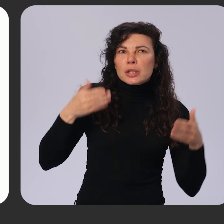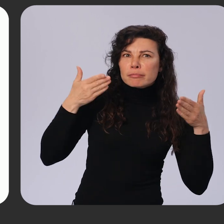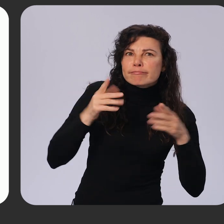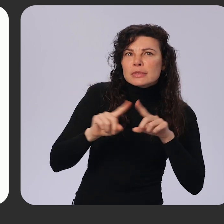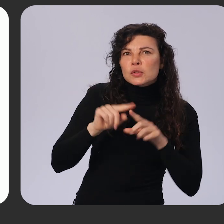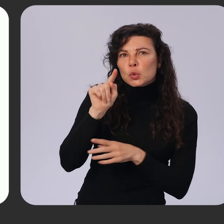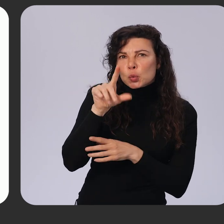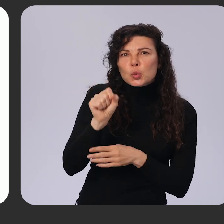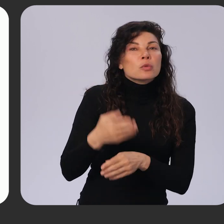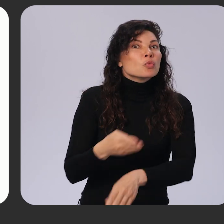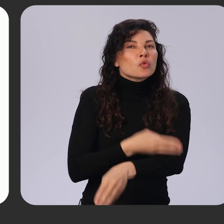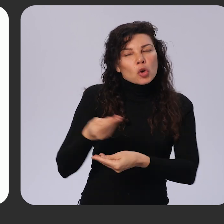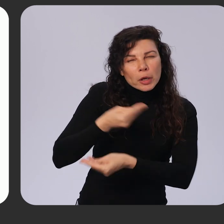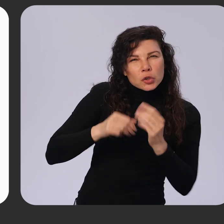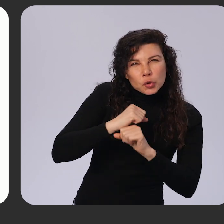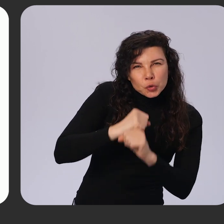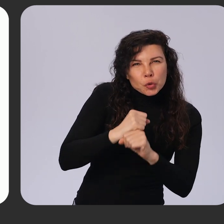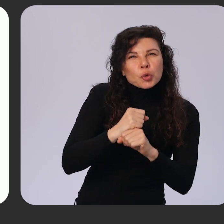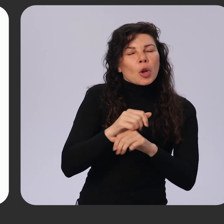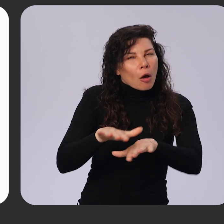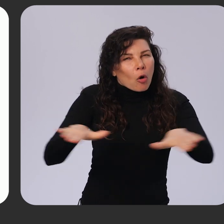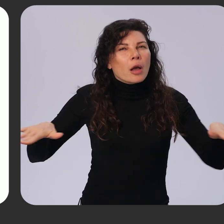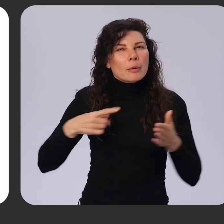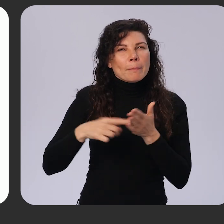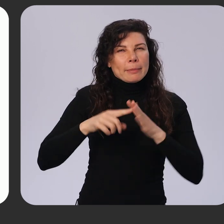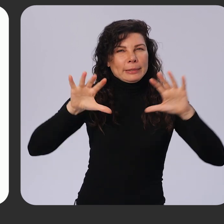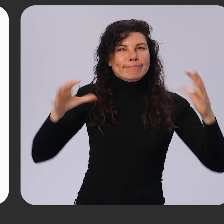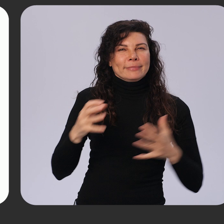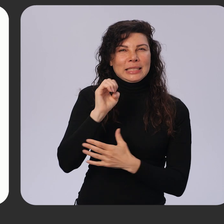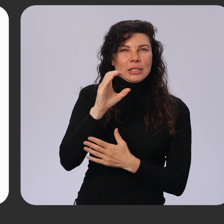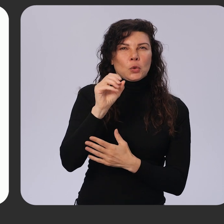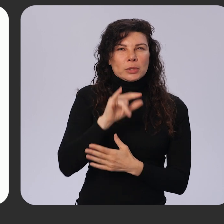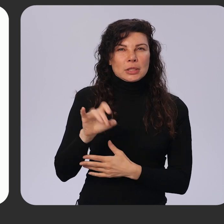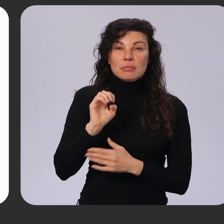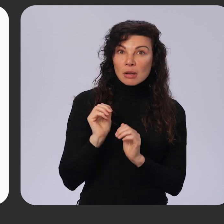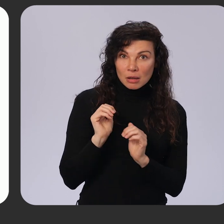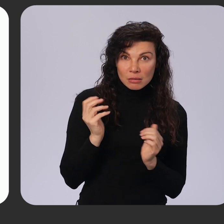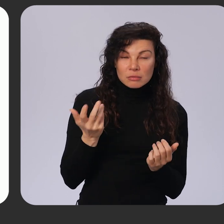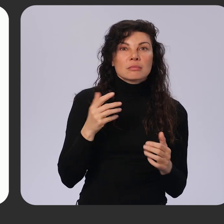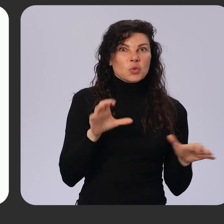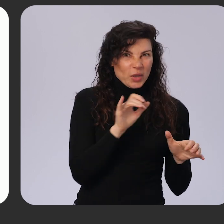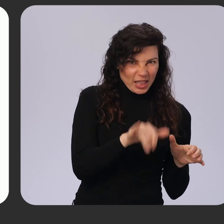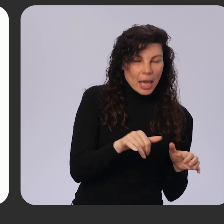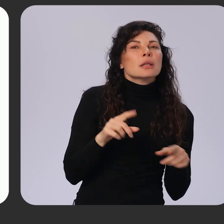improve transaction security across the payments ecosystem. We're doing that while also making things